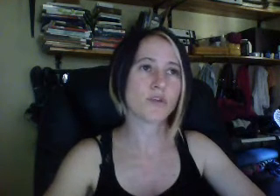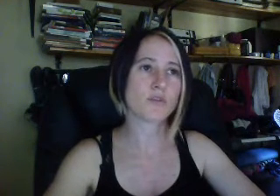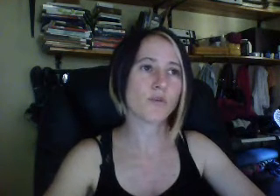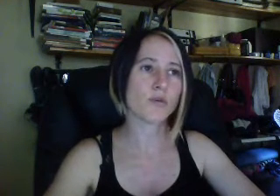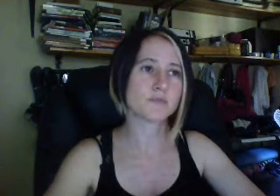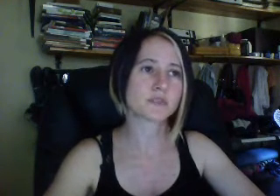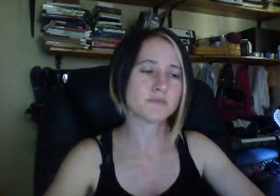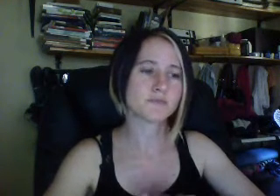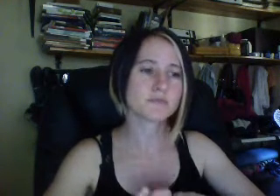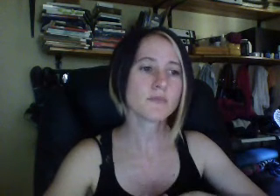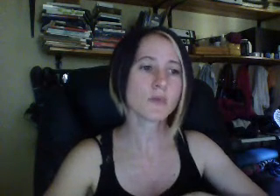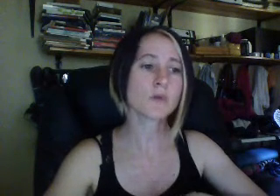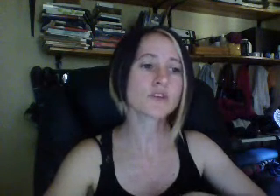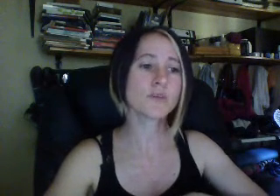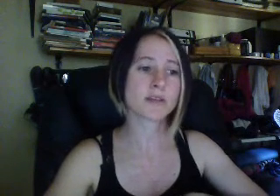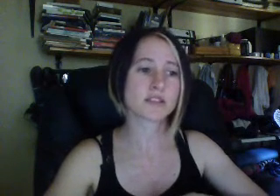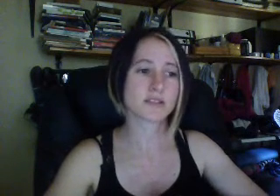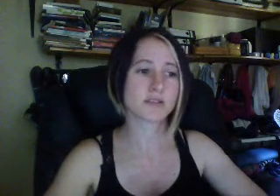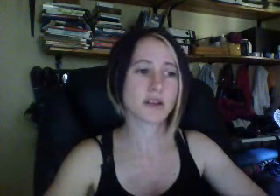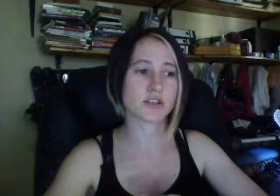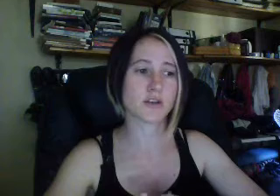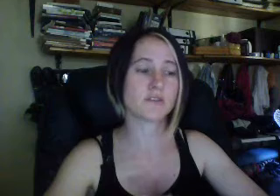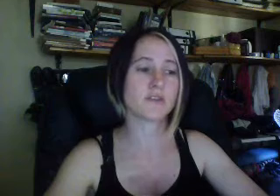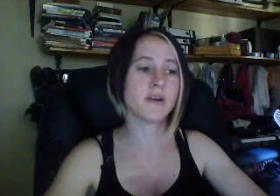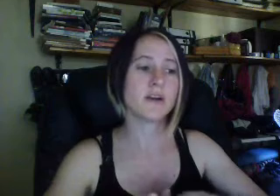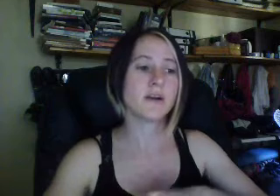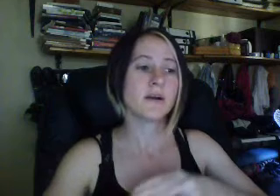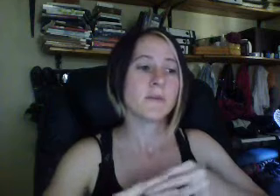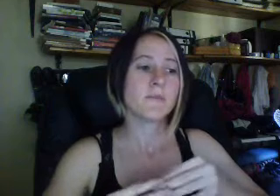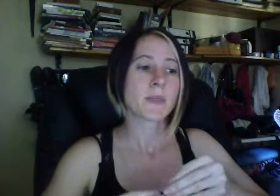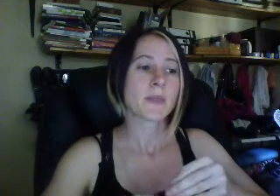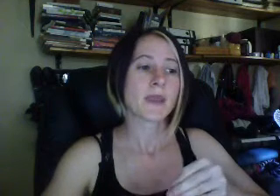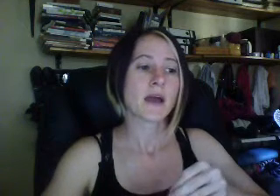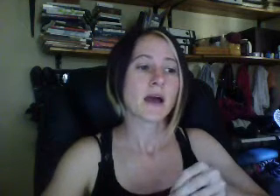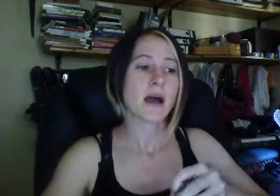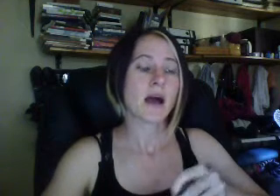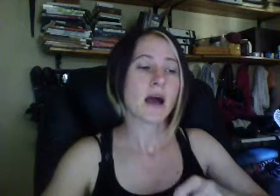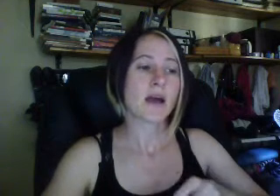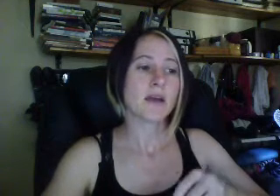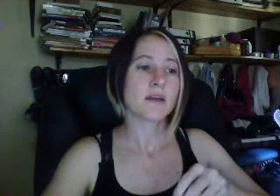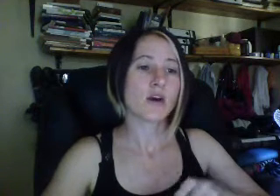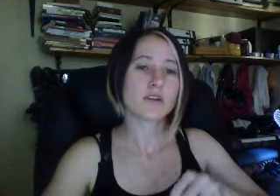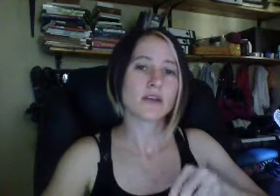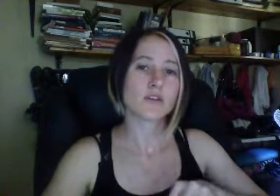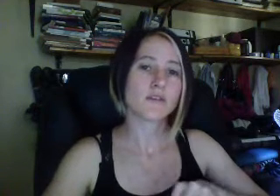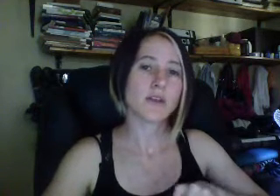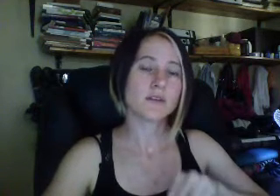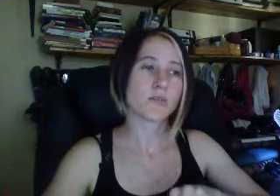with on the forums, will also write the justification of, I can't get a girlfriend or